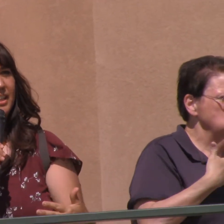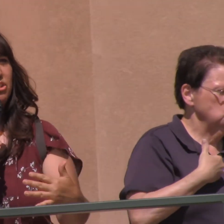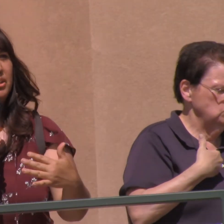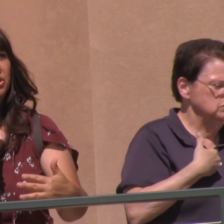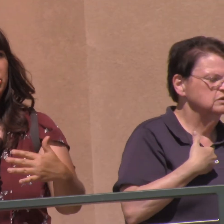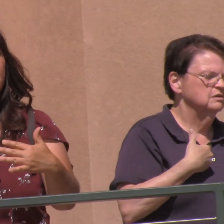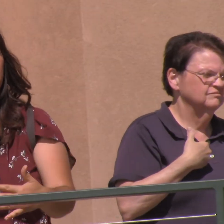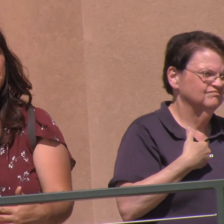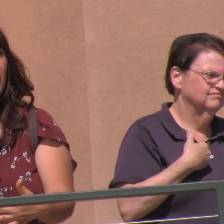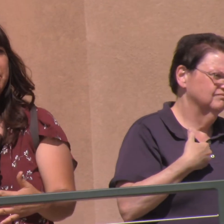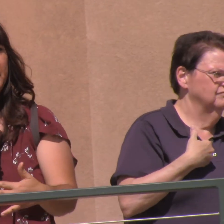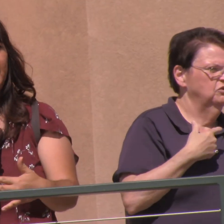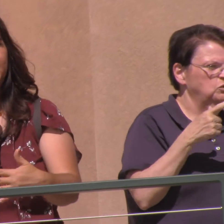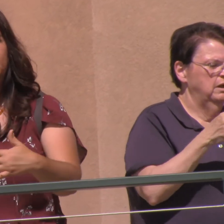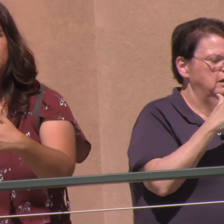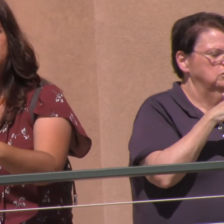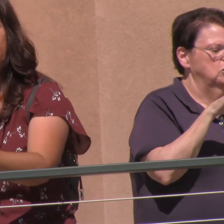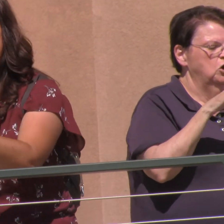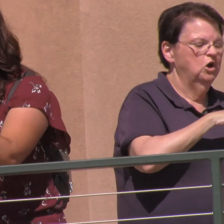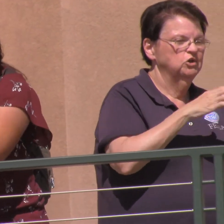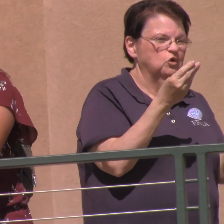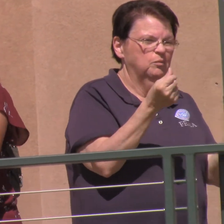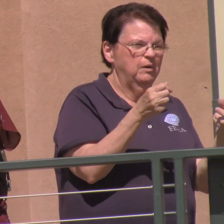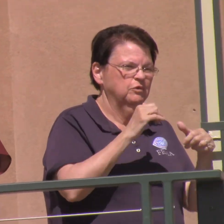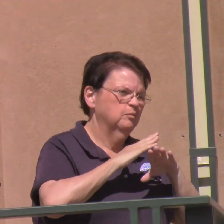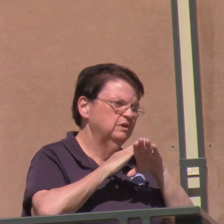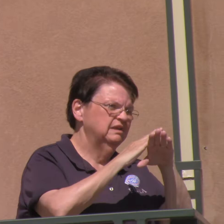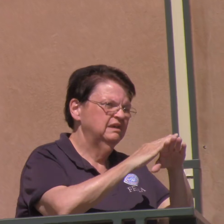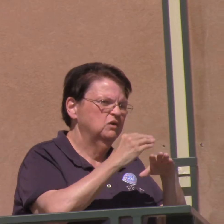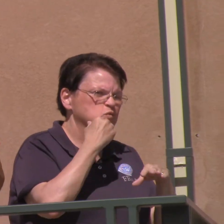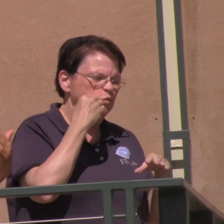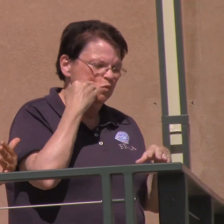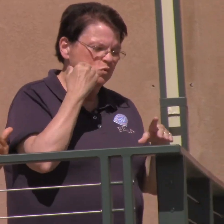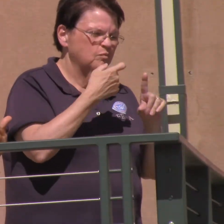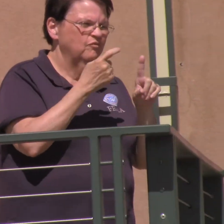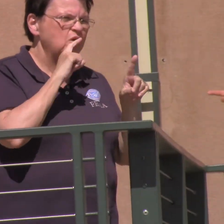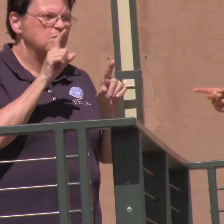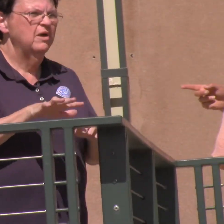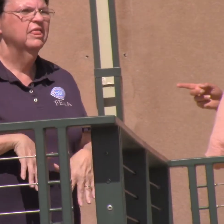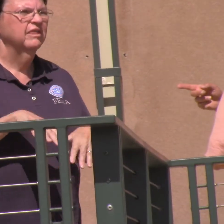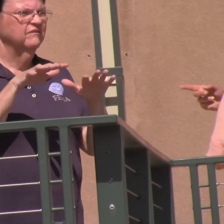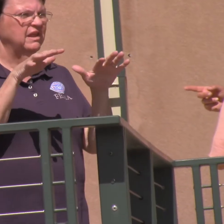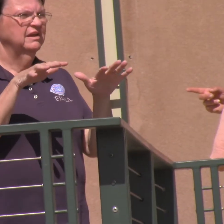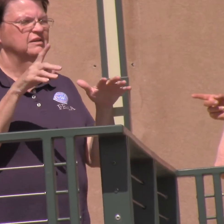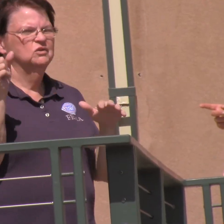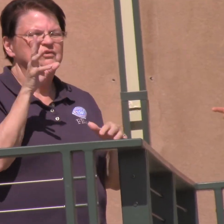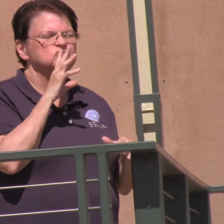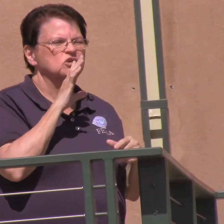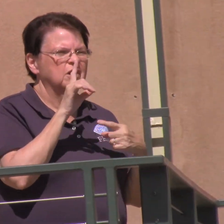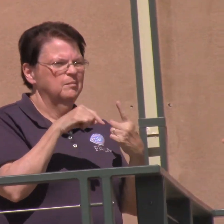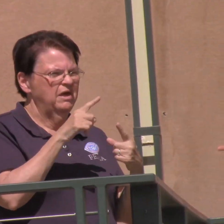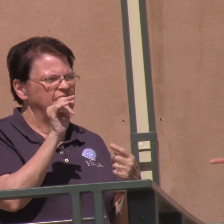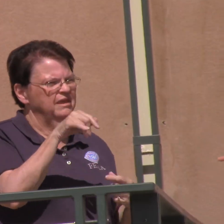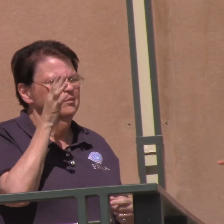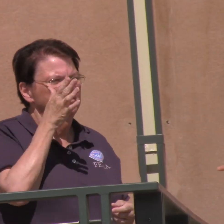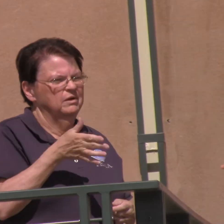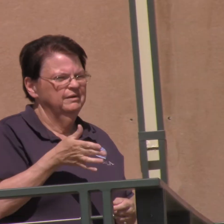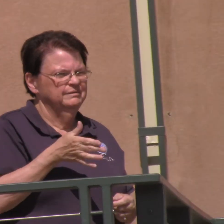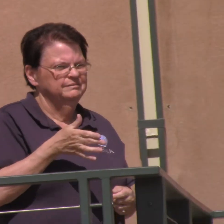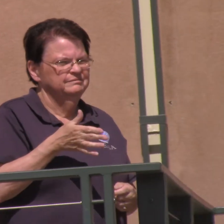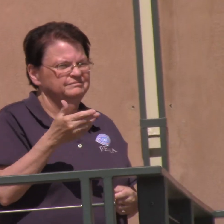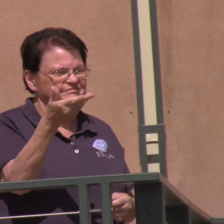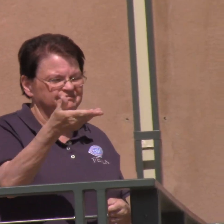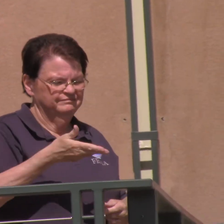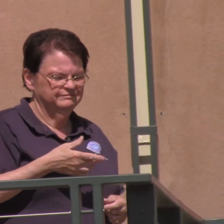there are things you can do on your property to try to protect your home from the flooding. So they're going to talk about that. So